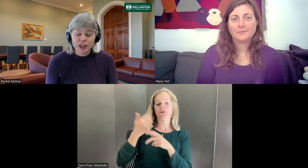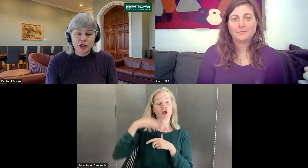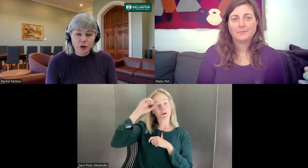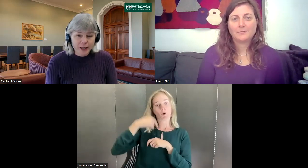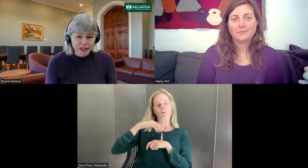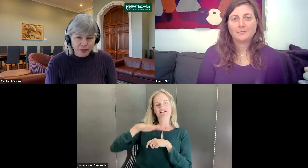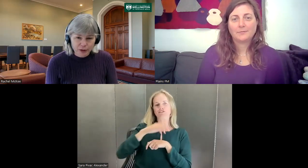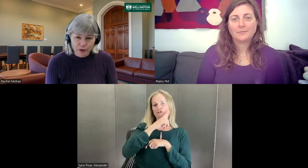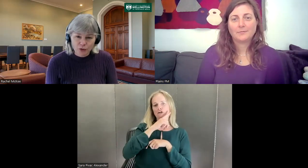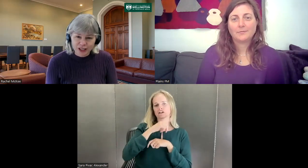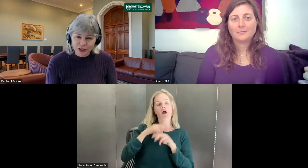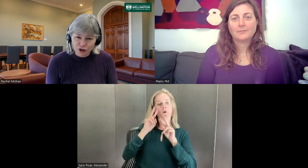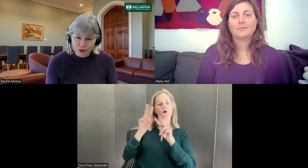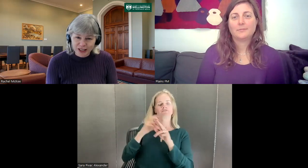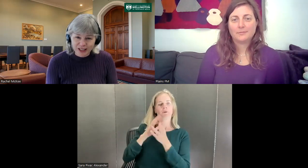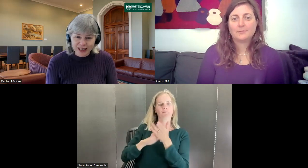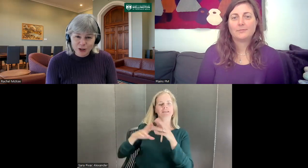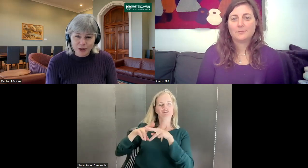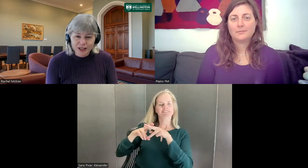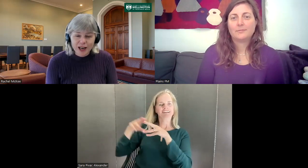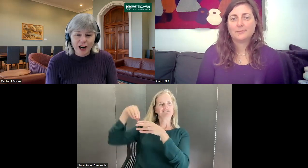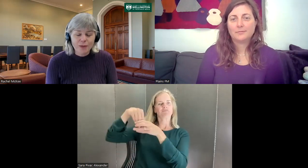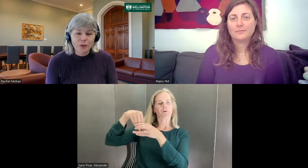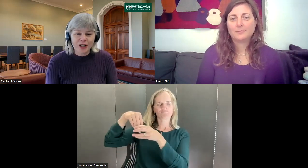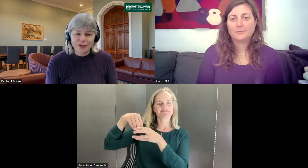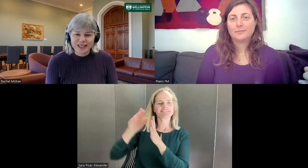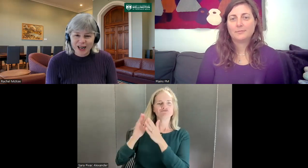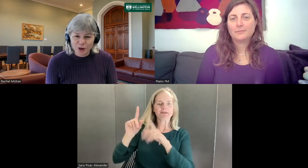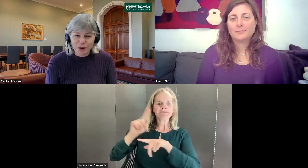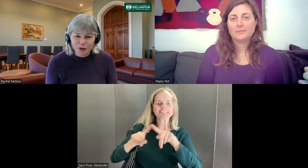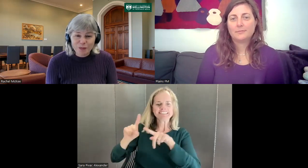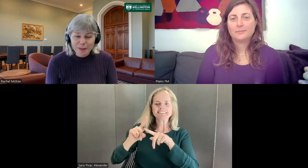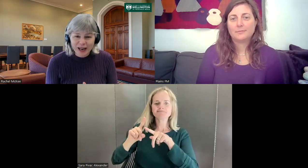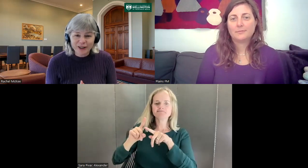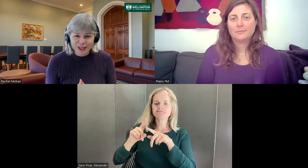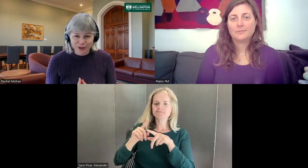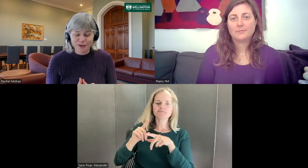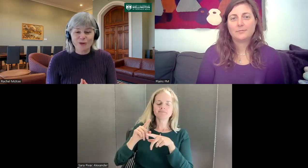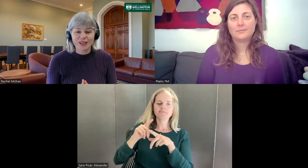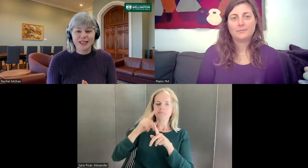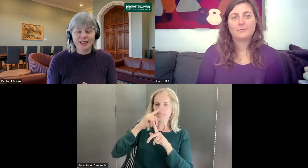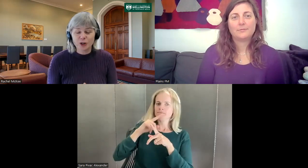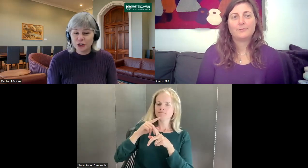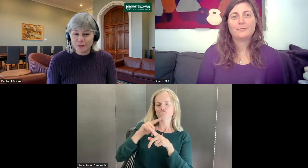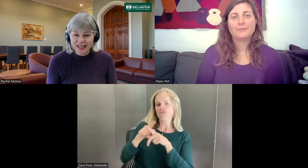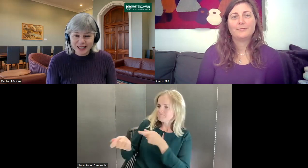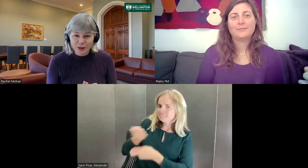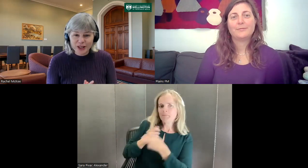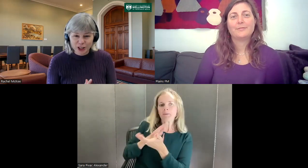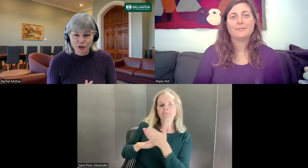so many deaf people involved in contributing signs to it. I remember when I was a young girl, my parents were involved in community meetings when the dictionary